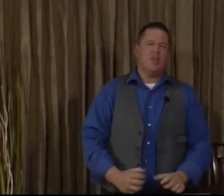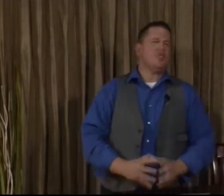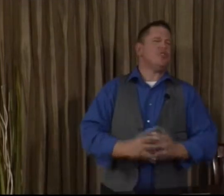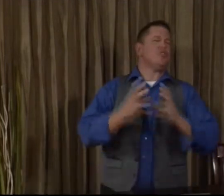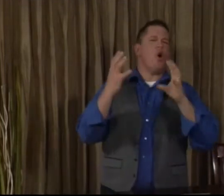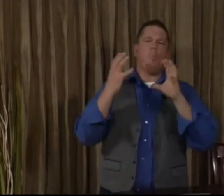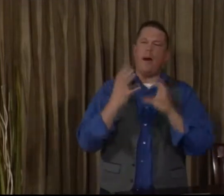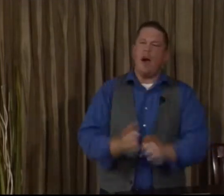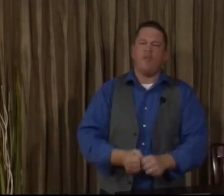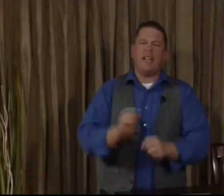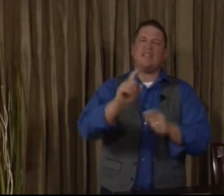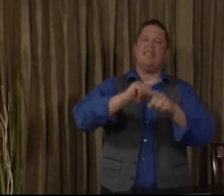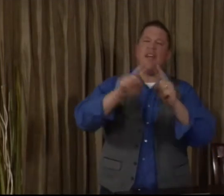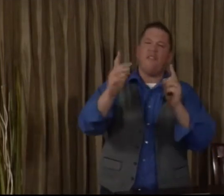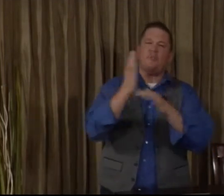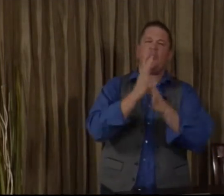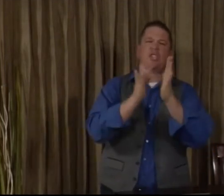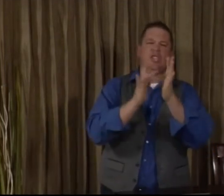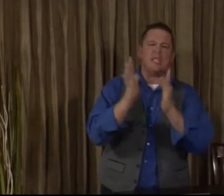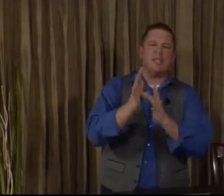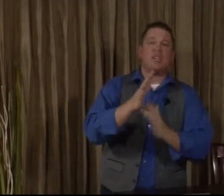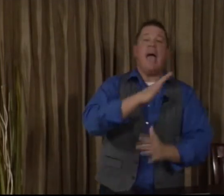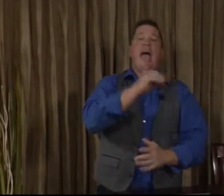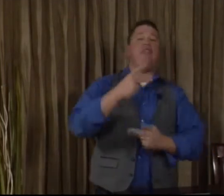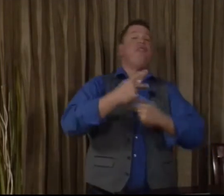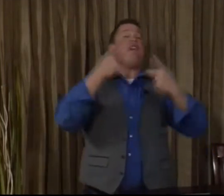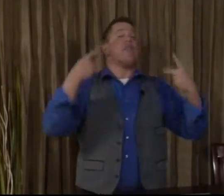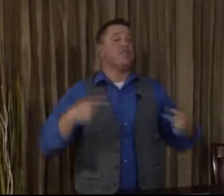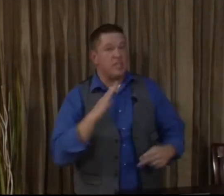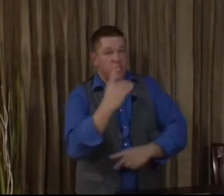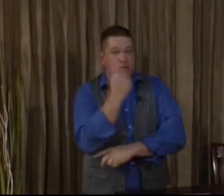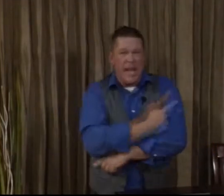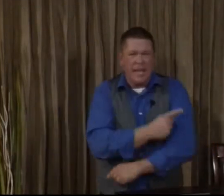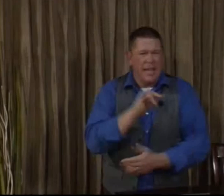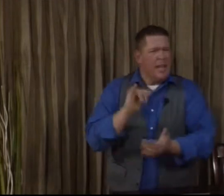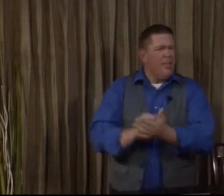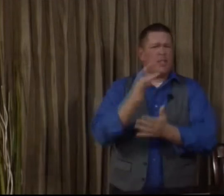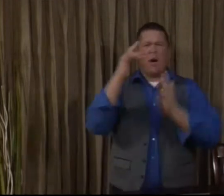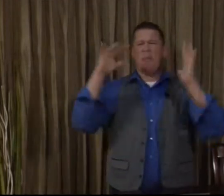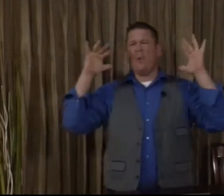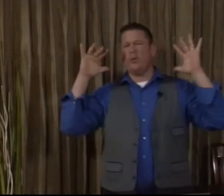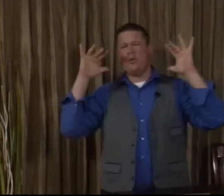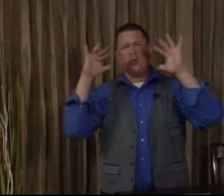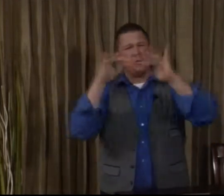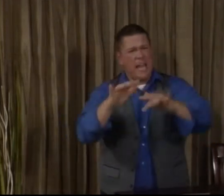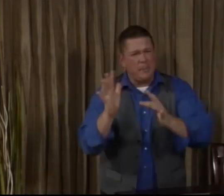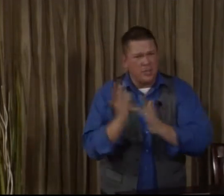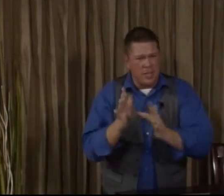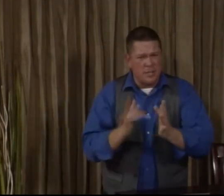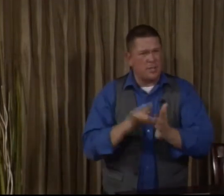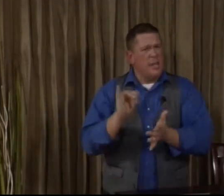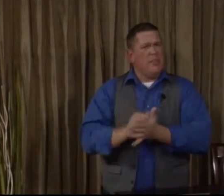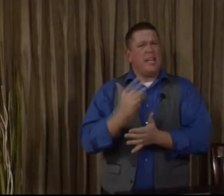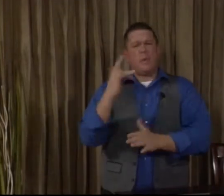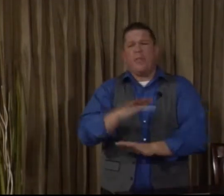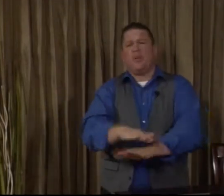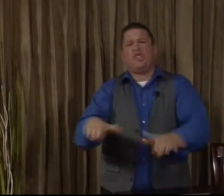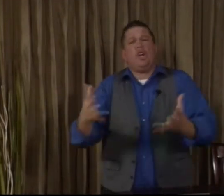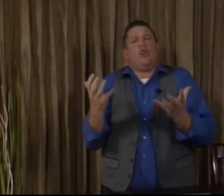so powerful. That's the difference between Jesus and the Pharisees of his day. Hey, that's why the multitudes came to Jesus. That's why the little children